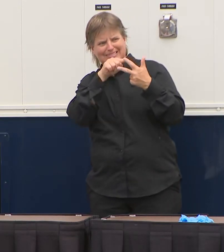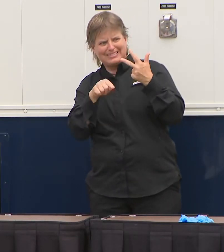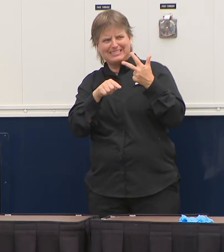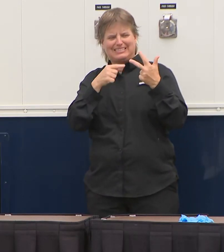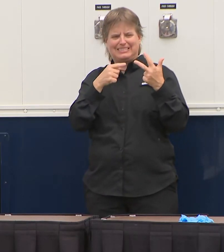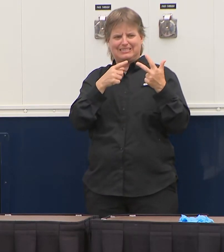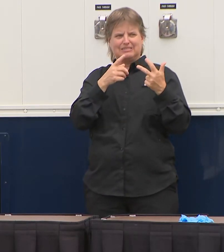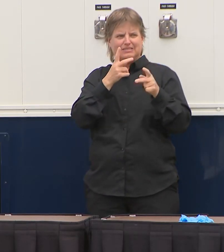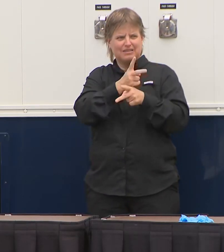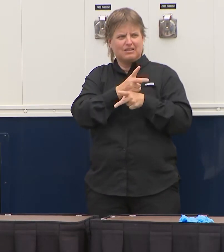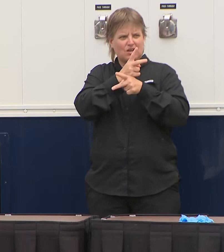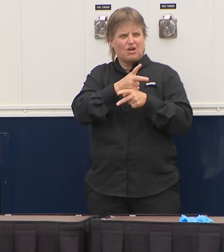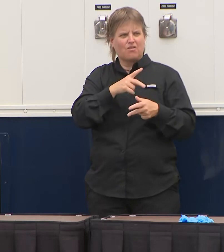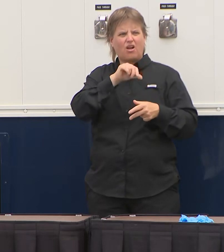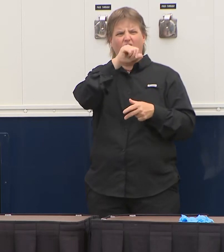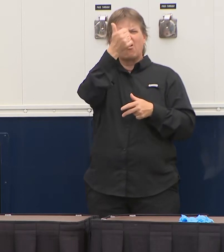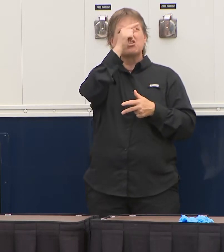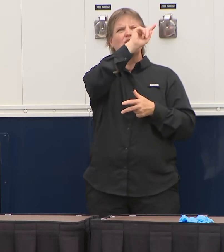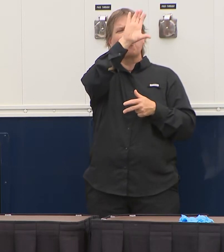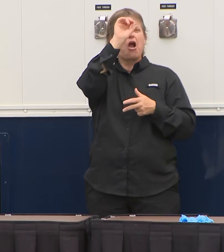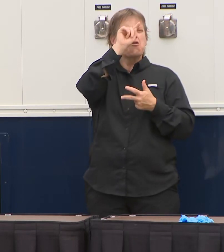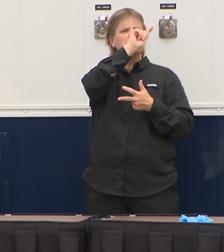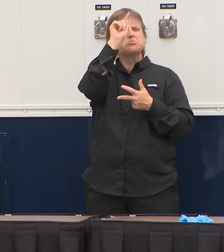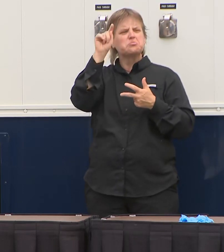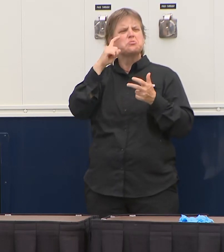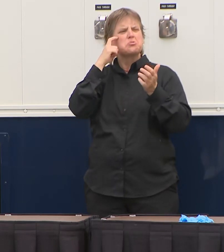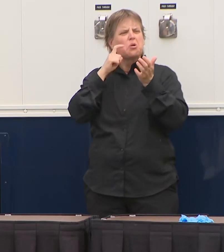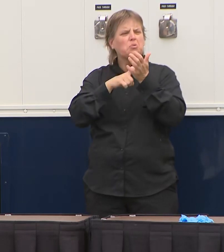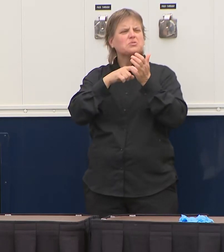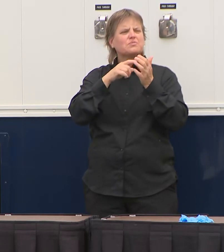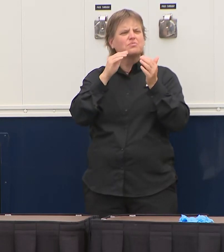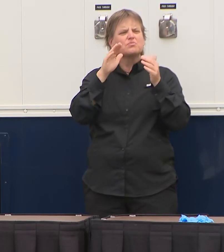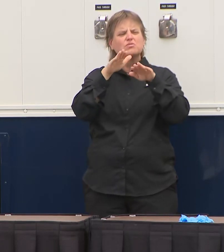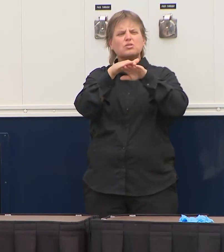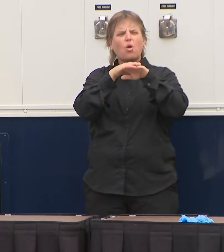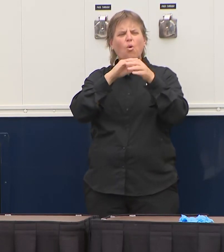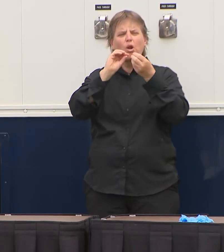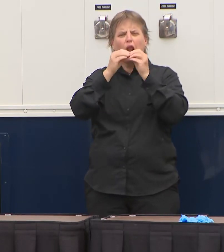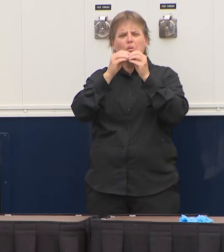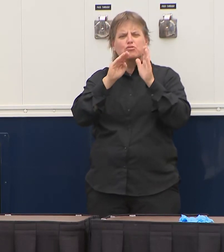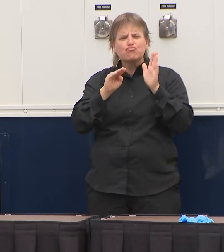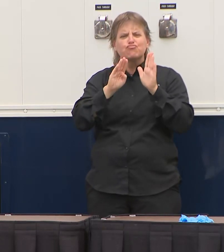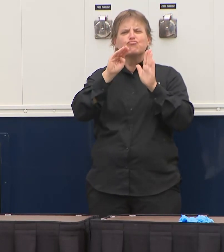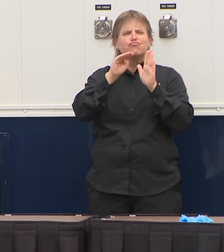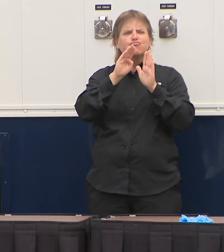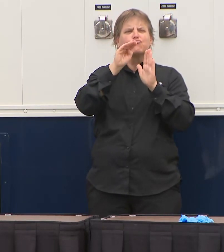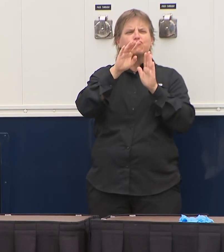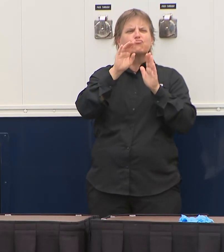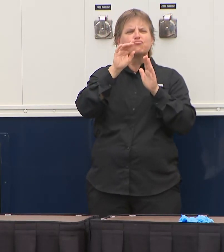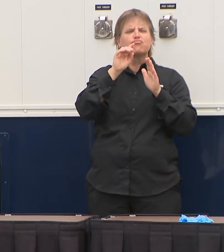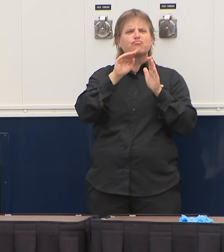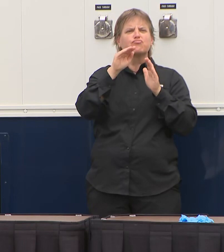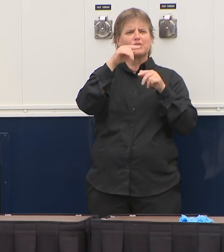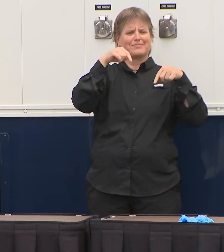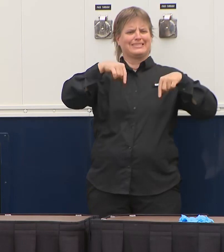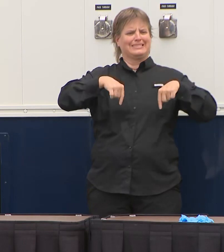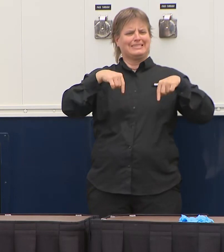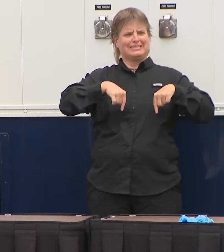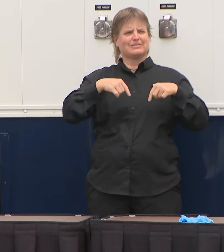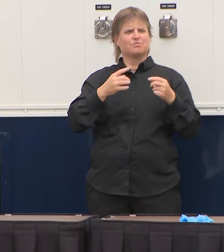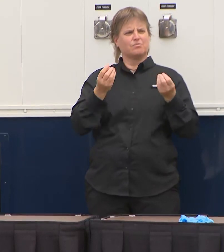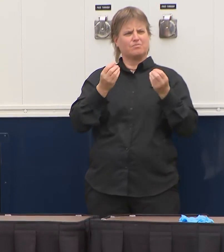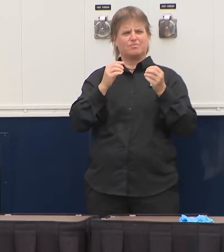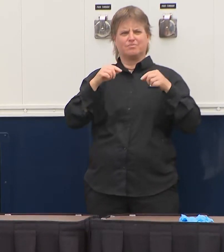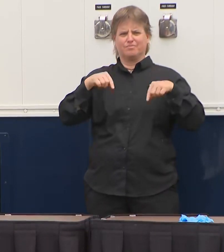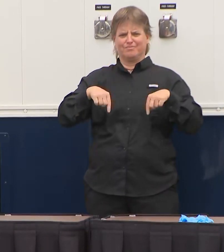slow linear growth. And so, again, when you're looking at hospital capacity, you know, that's something that if that trend